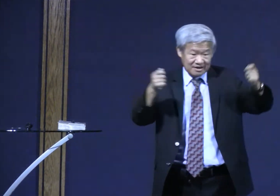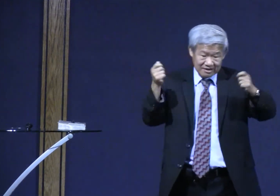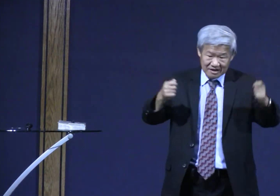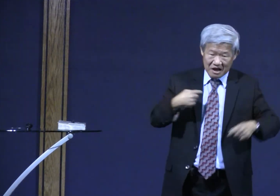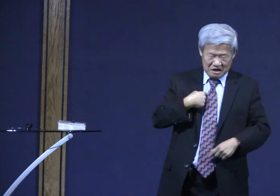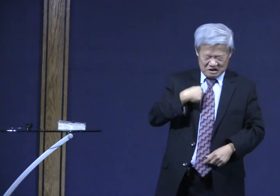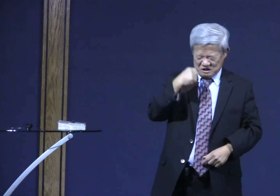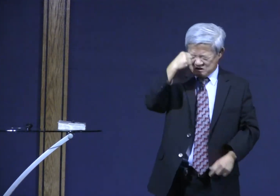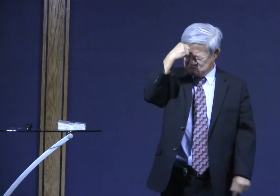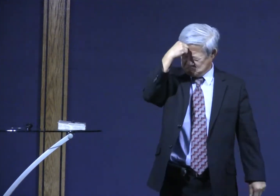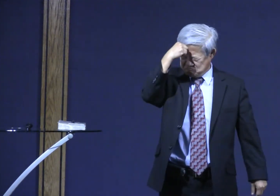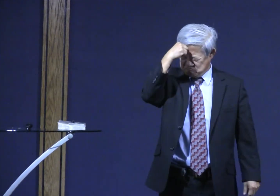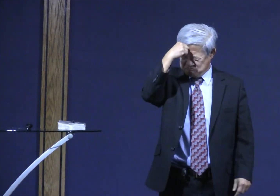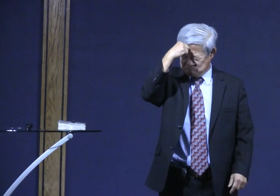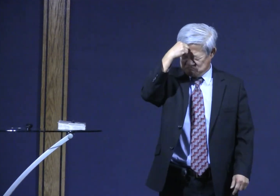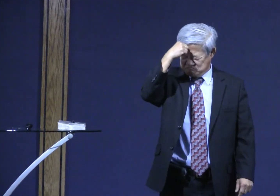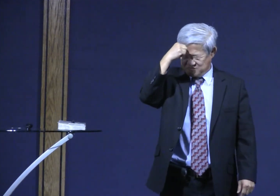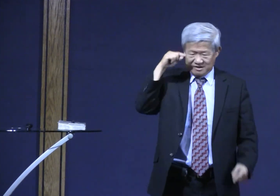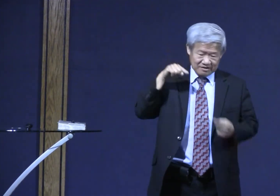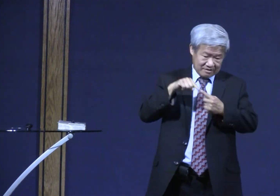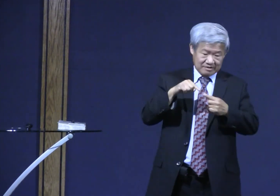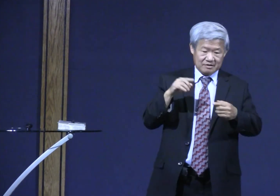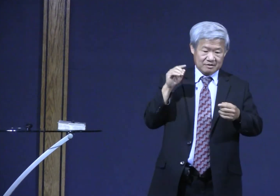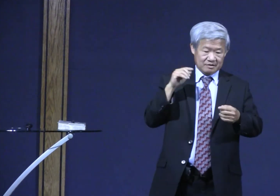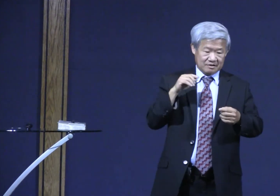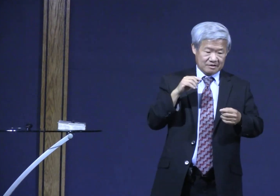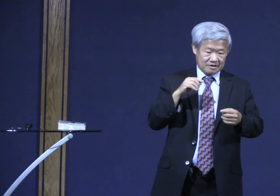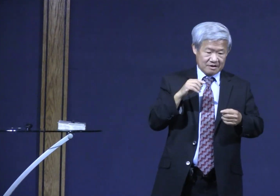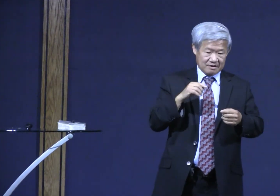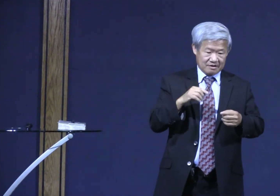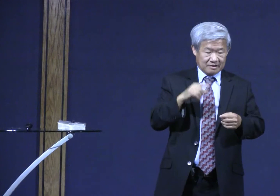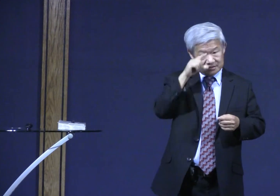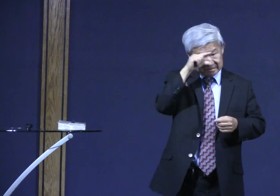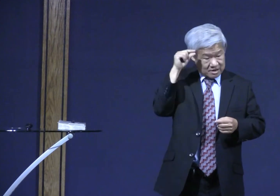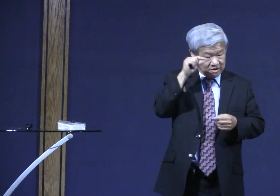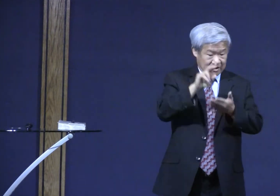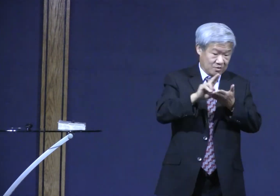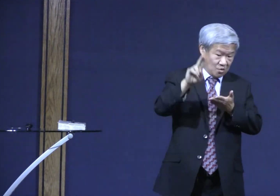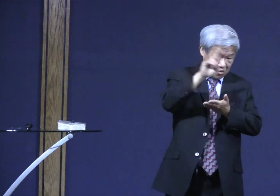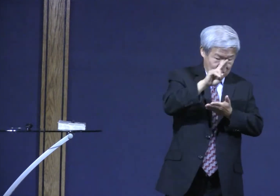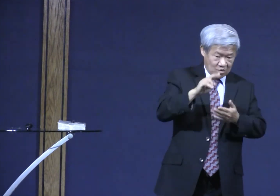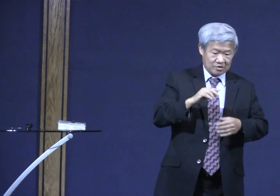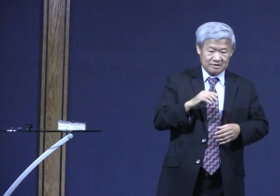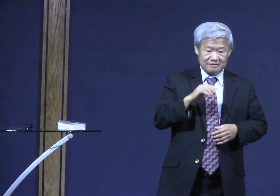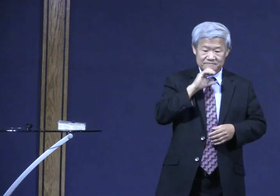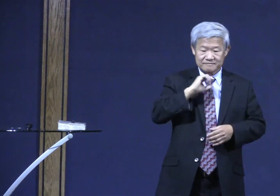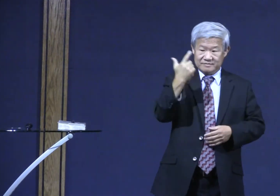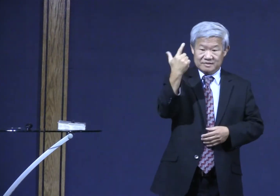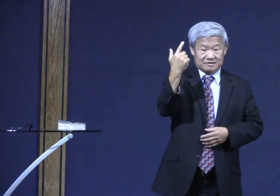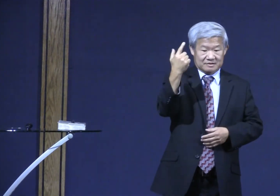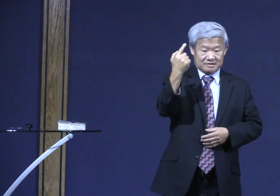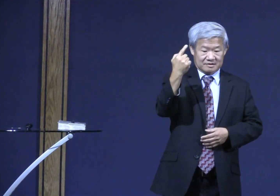when I was